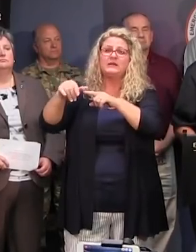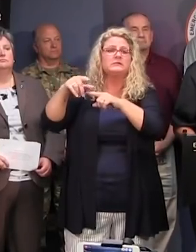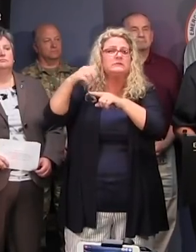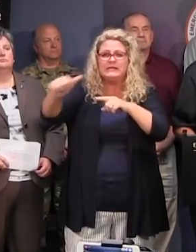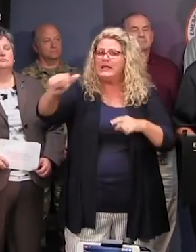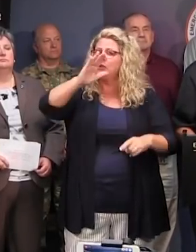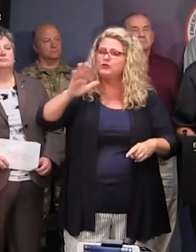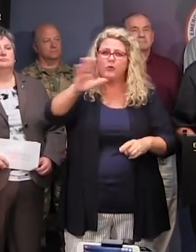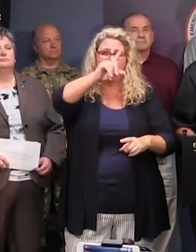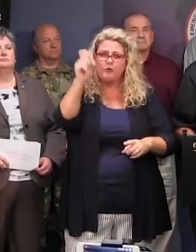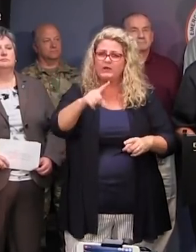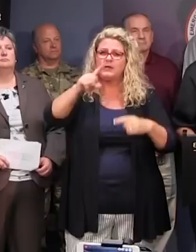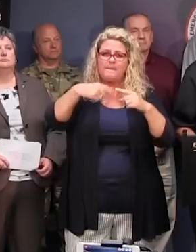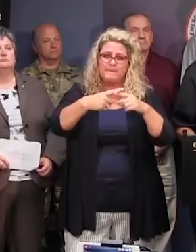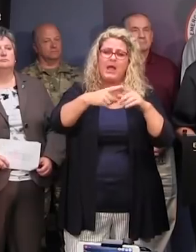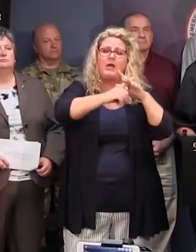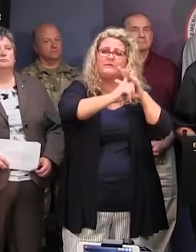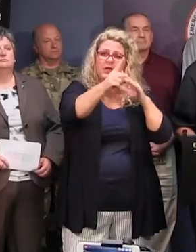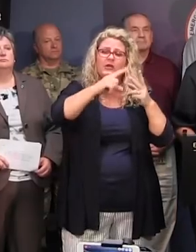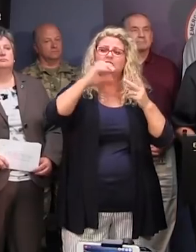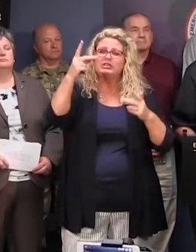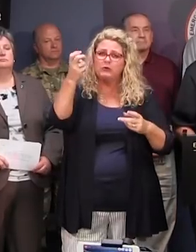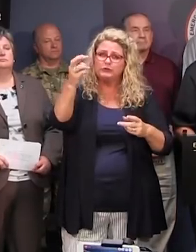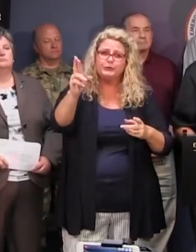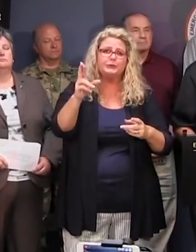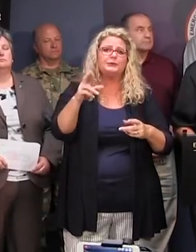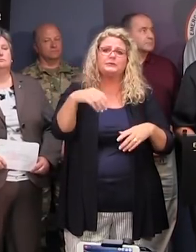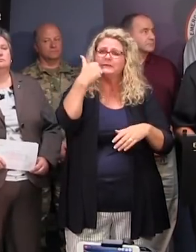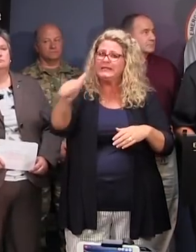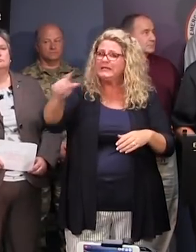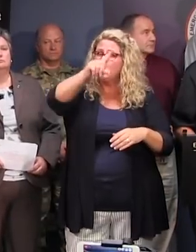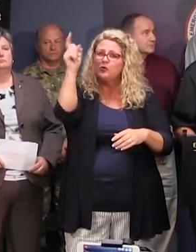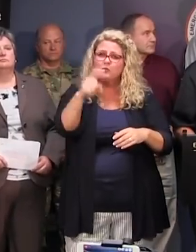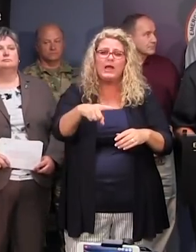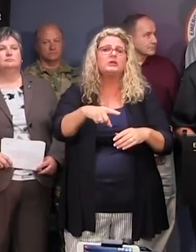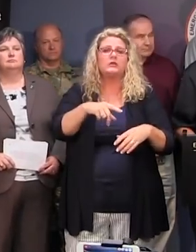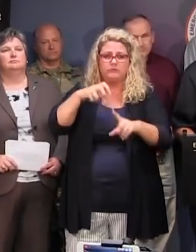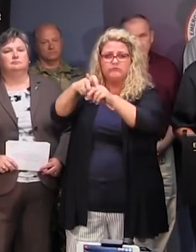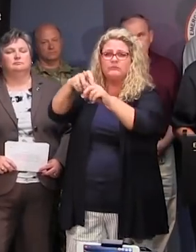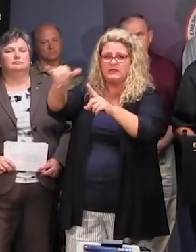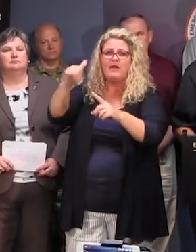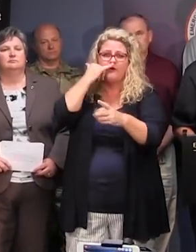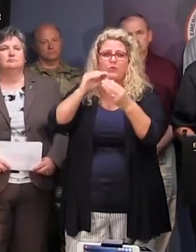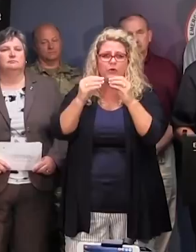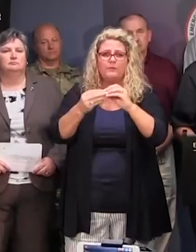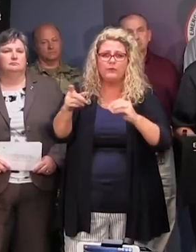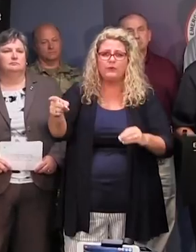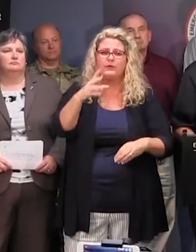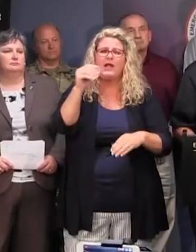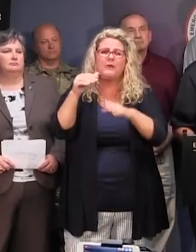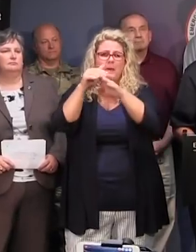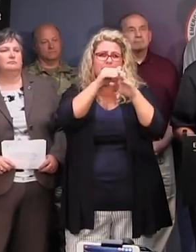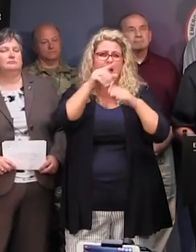answer any evacuation, sheltering issues that you might have, any questions there, or any other questions that you might have. Also remind